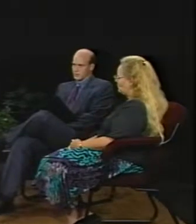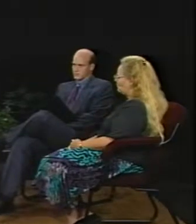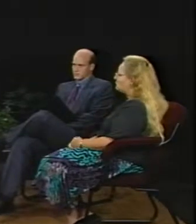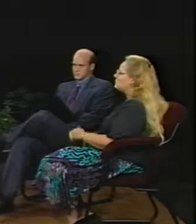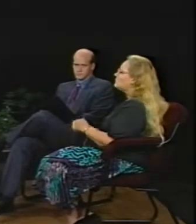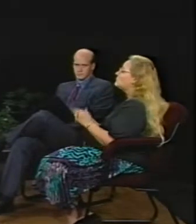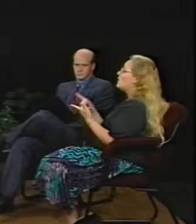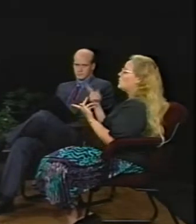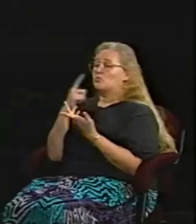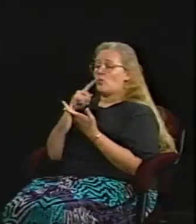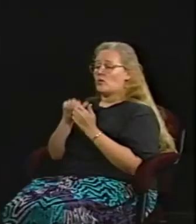there?